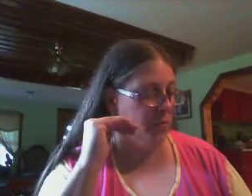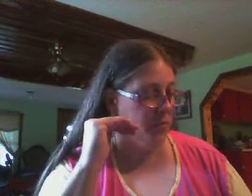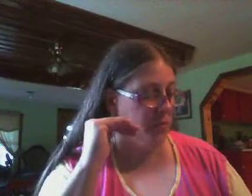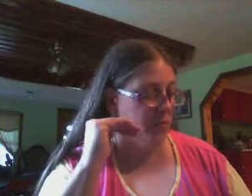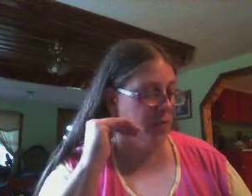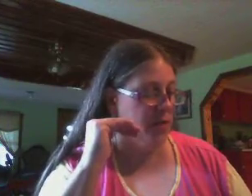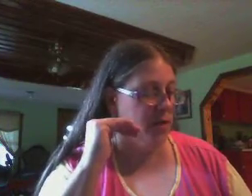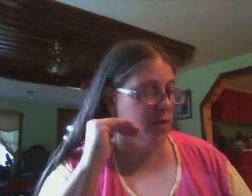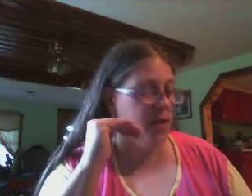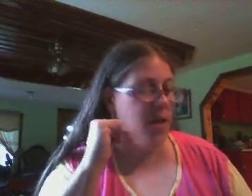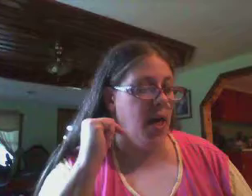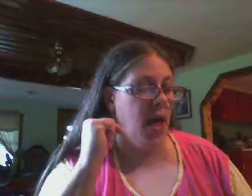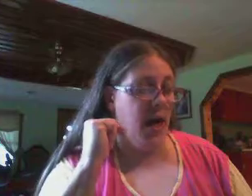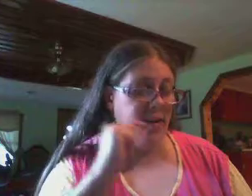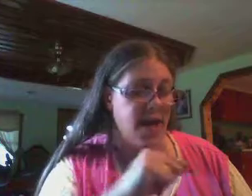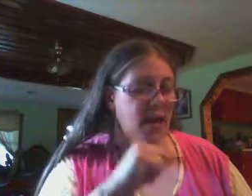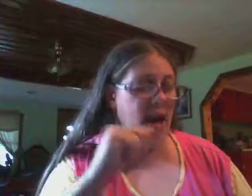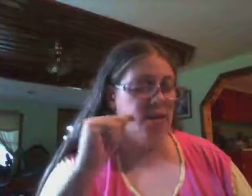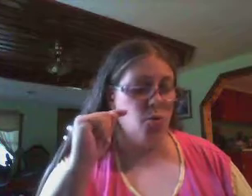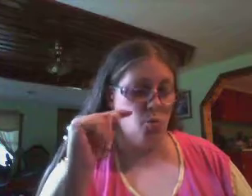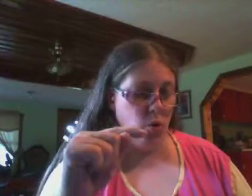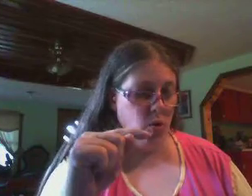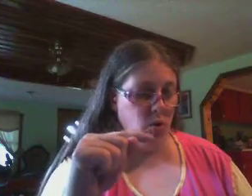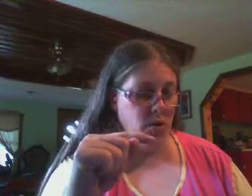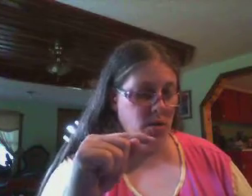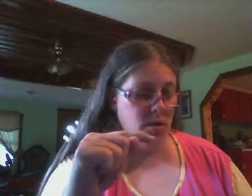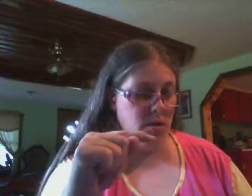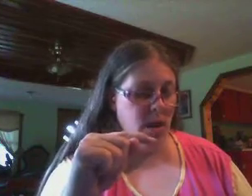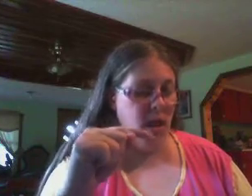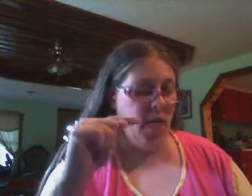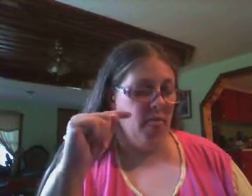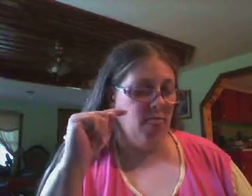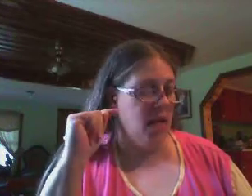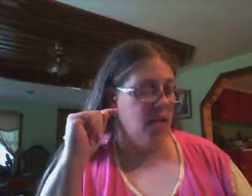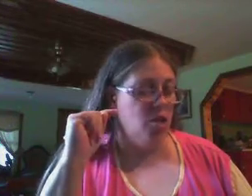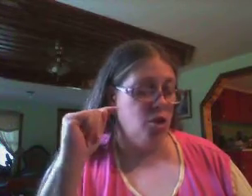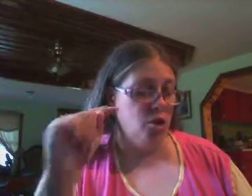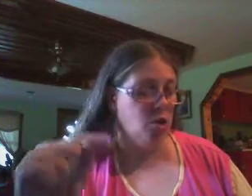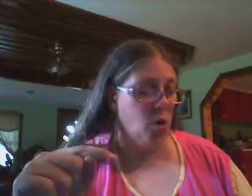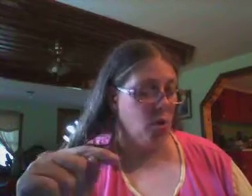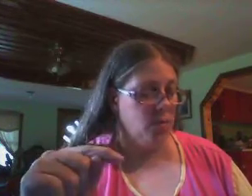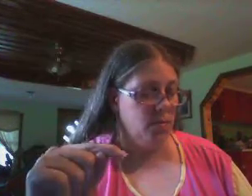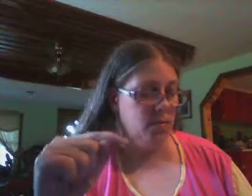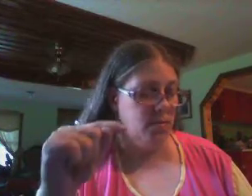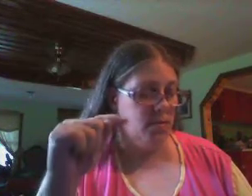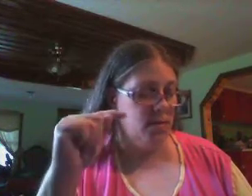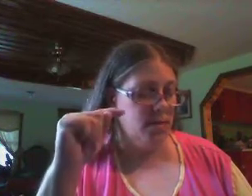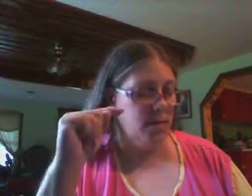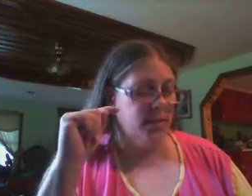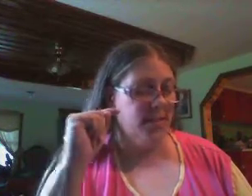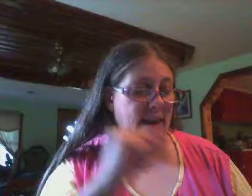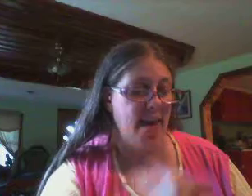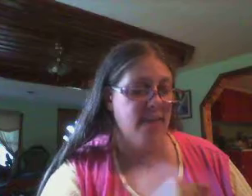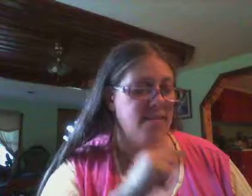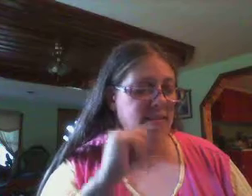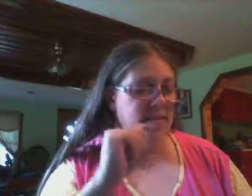a daddy has a rule that his two girls can't